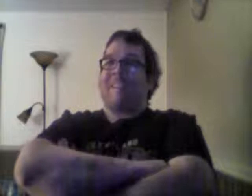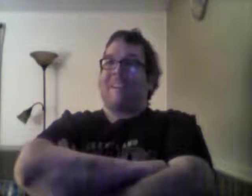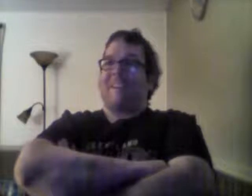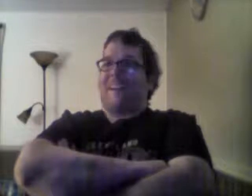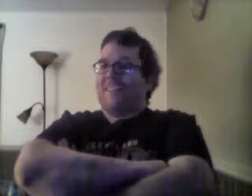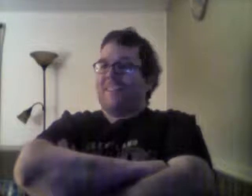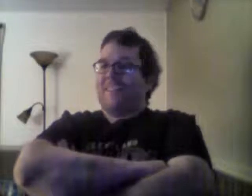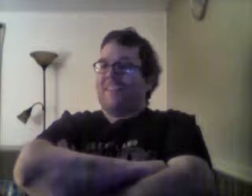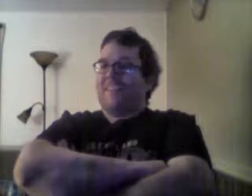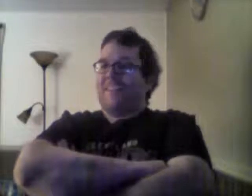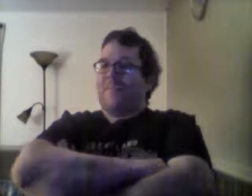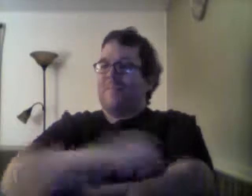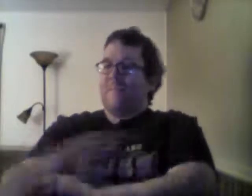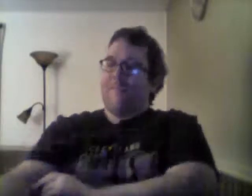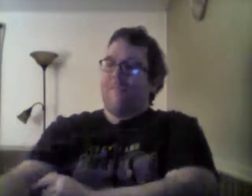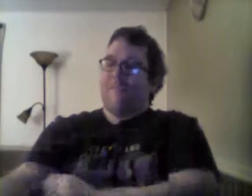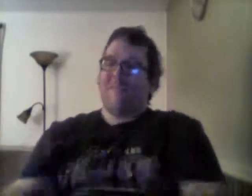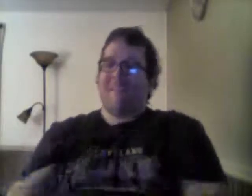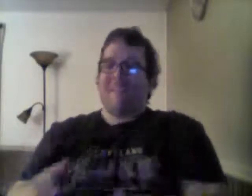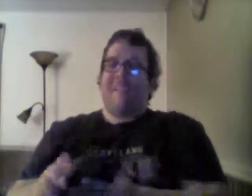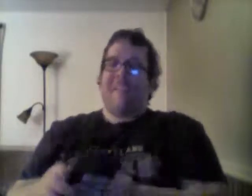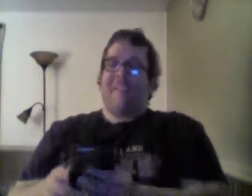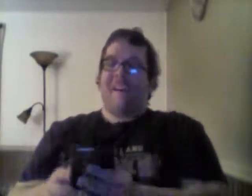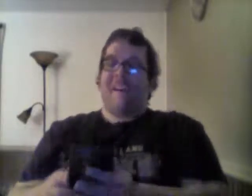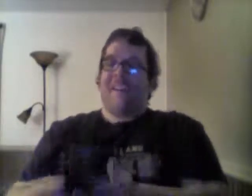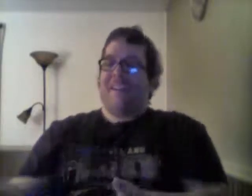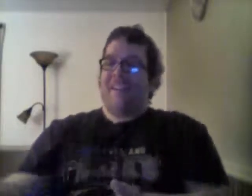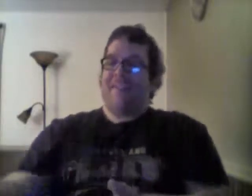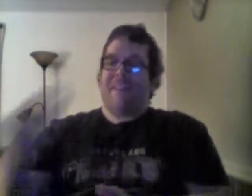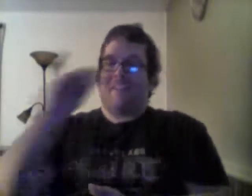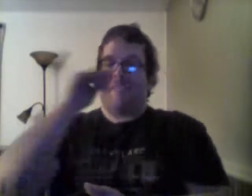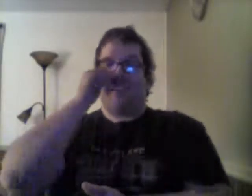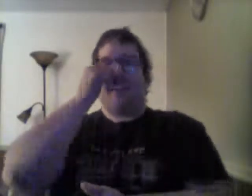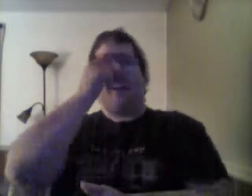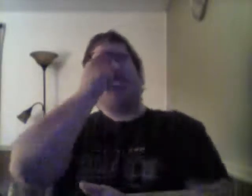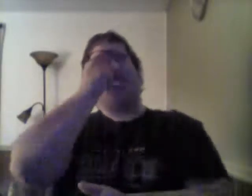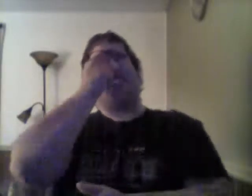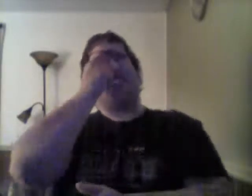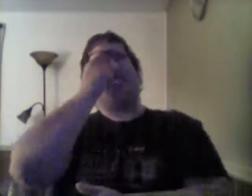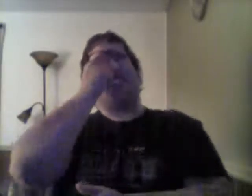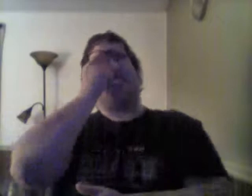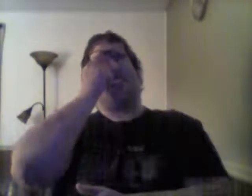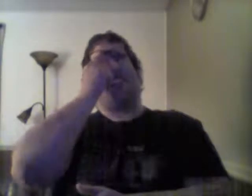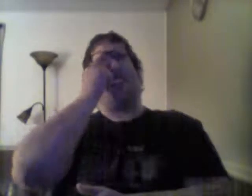Ozzy's, uh, what the fuck was it? Ozzy's Dungeon, that's right, Ozzy's Dungeon. Um,